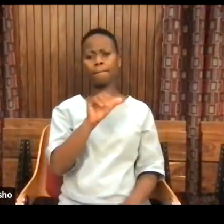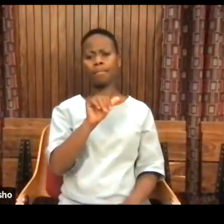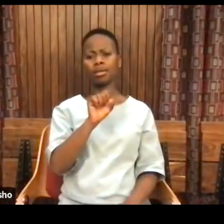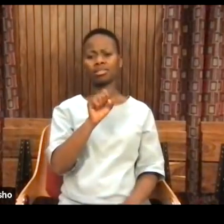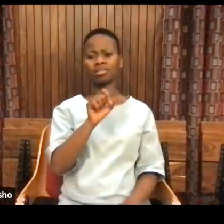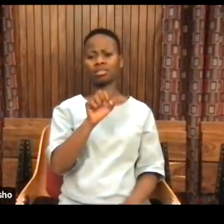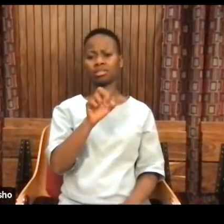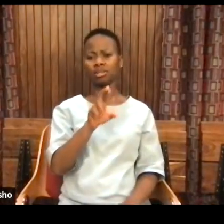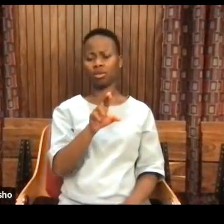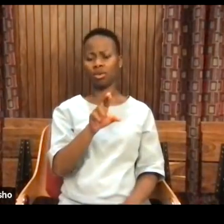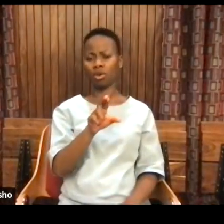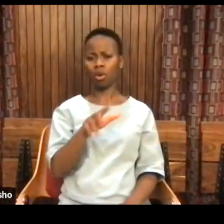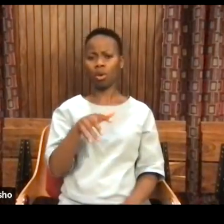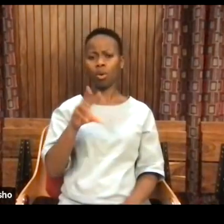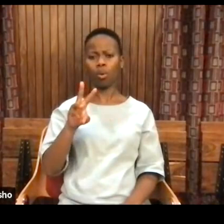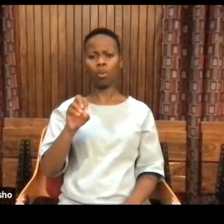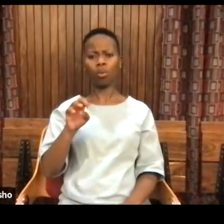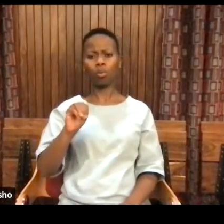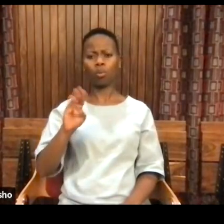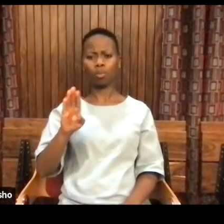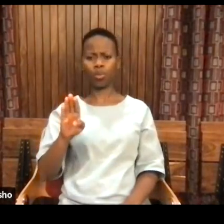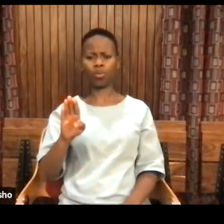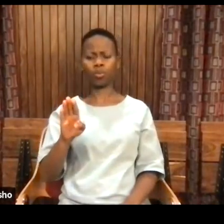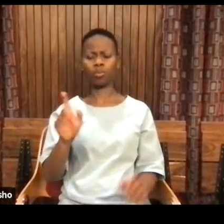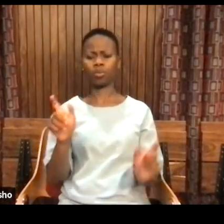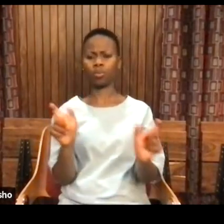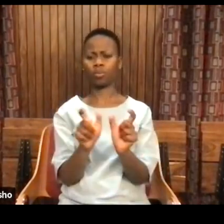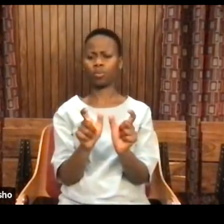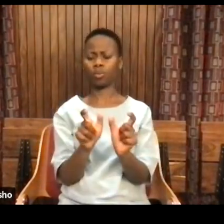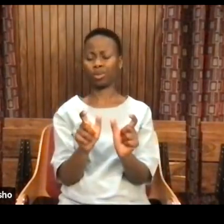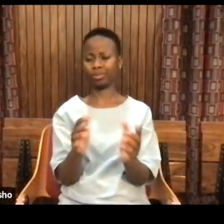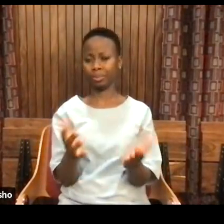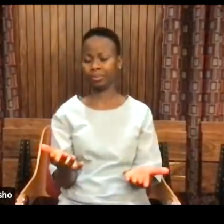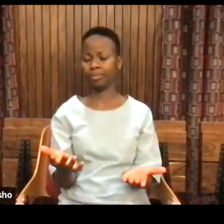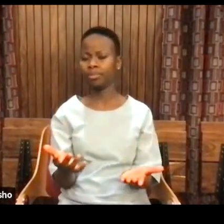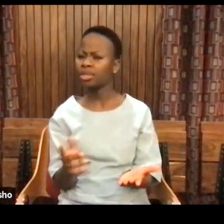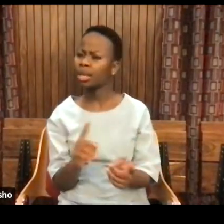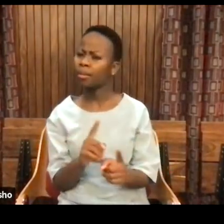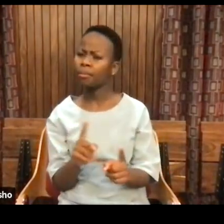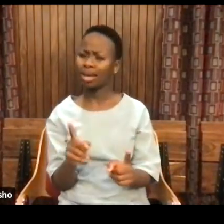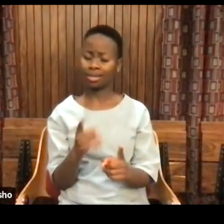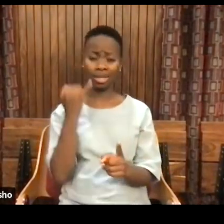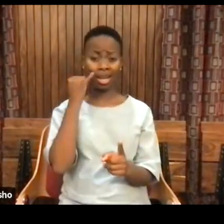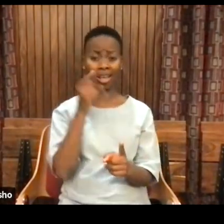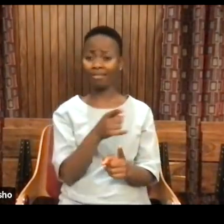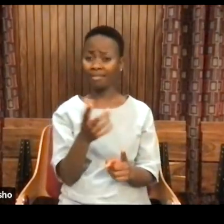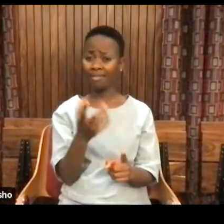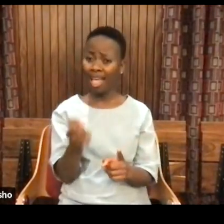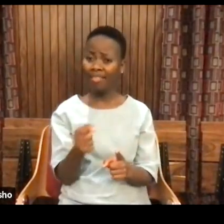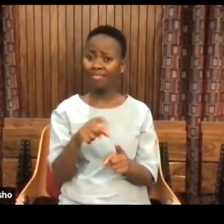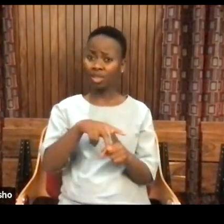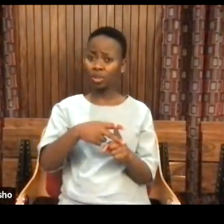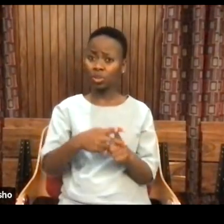And so here's the thing. If you have these tools, if you can understand